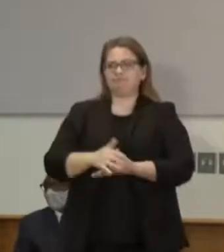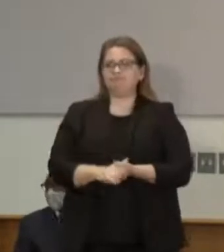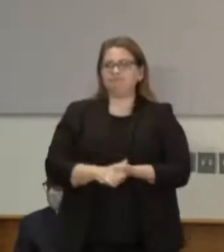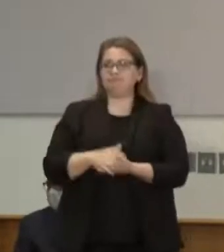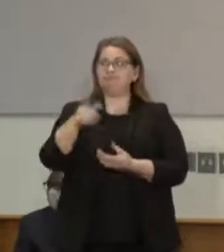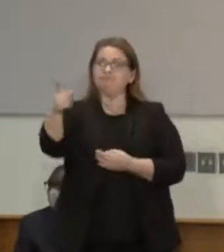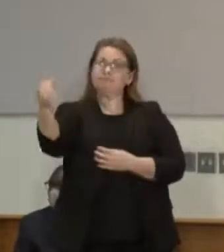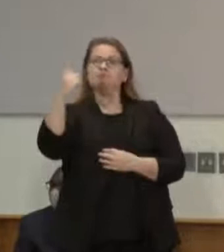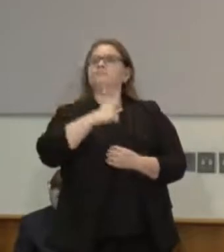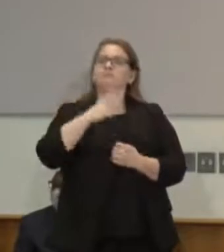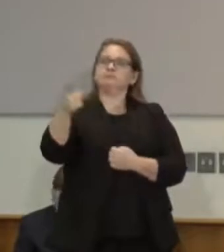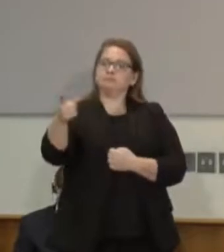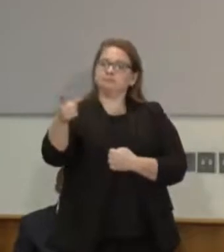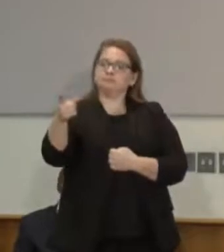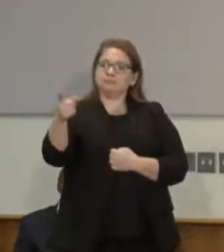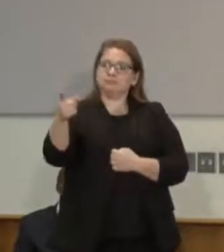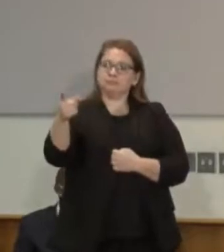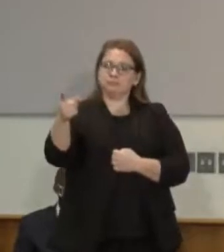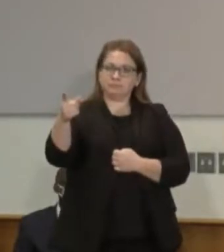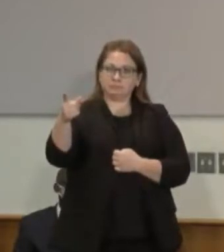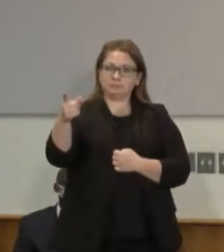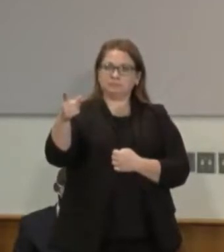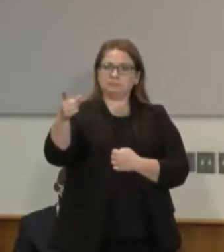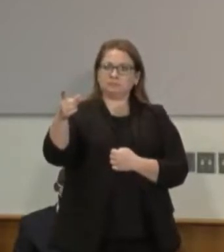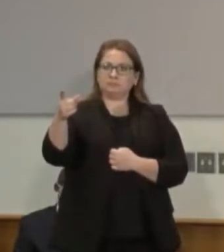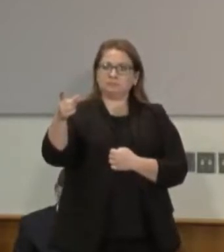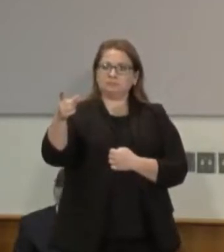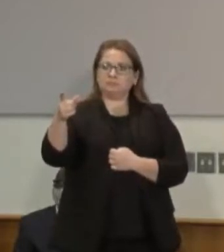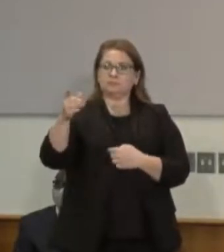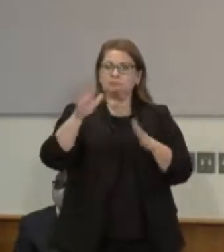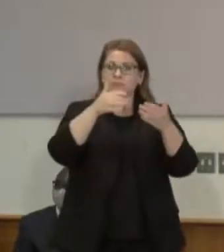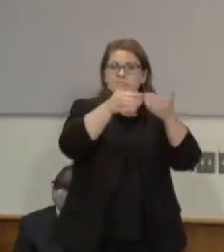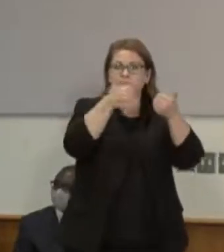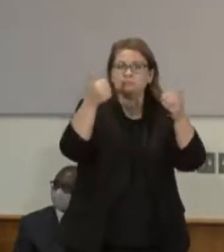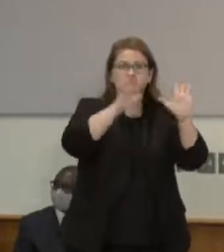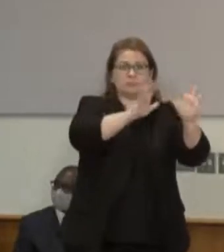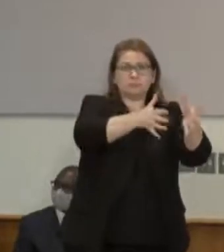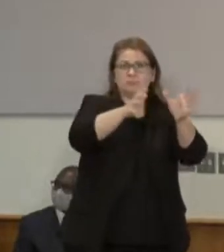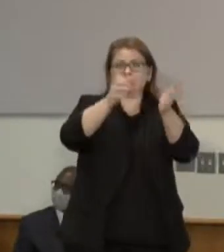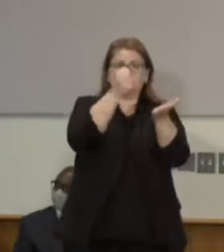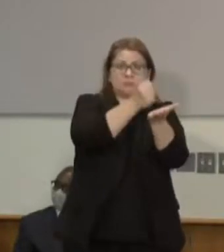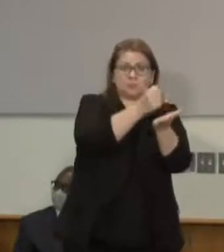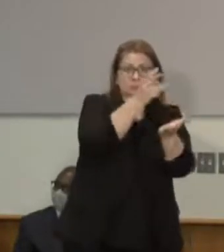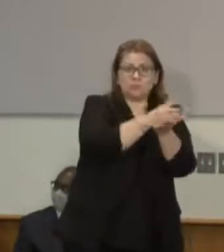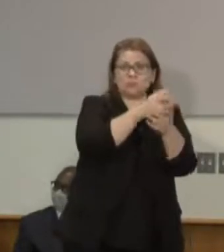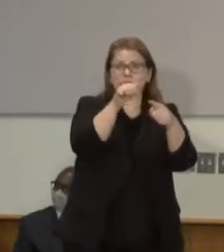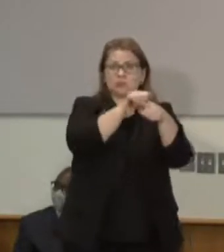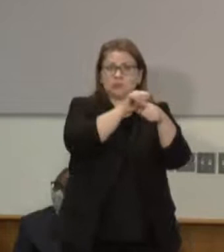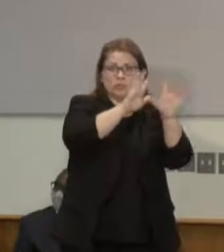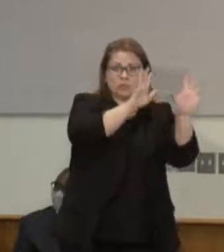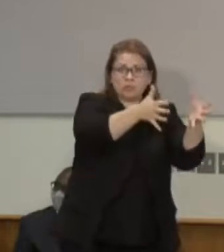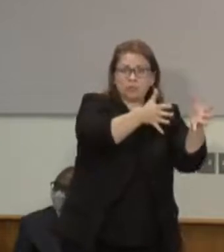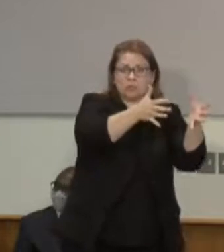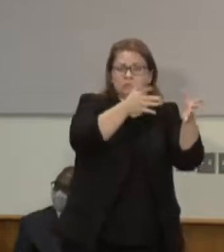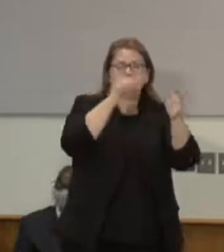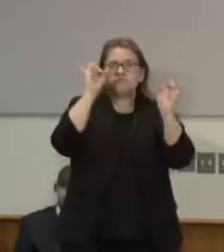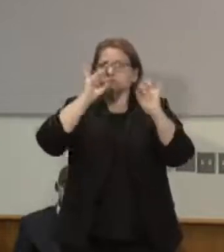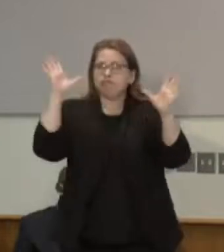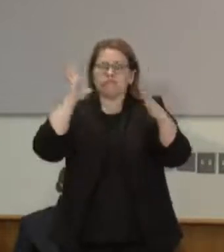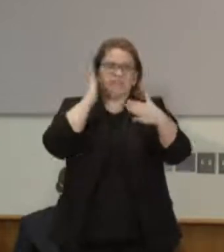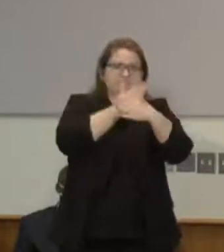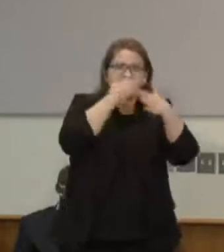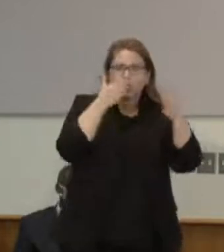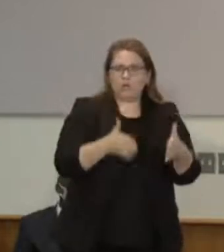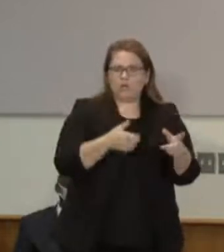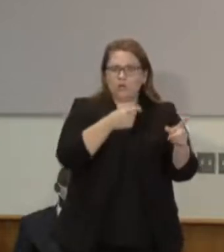almost require a separate force of social workers and violence interveners to respond to these calls. And how would that work in